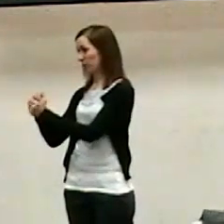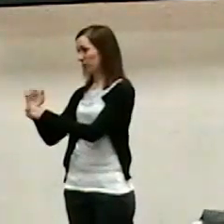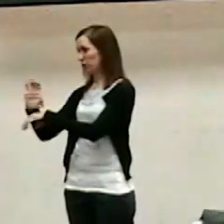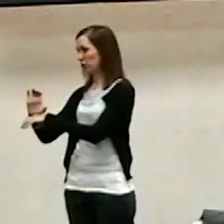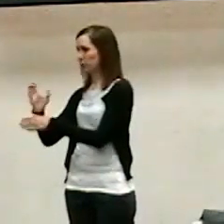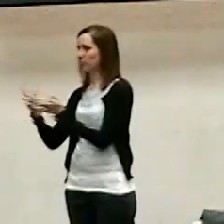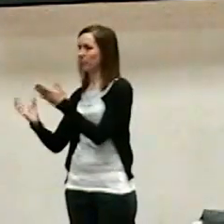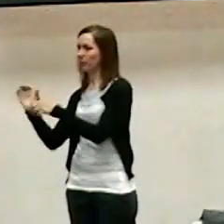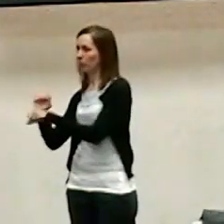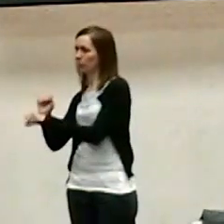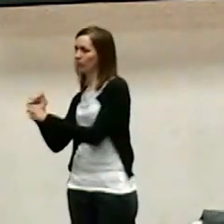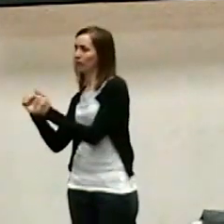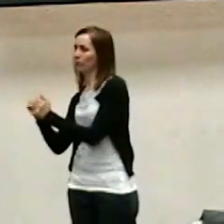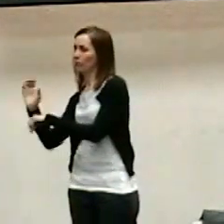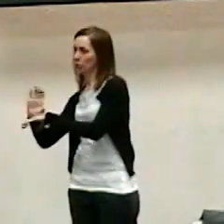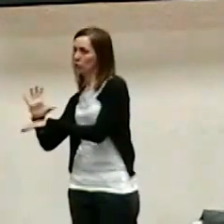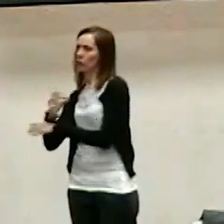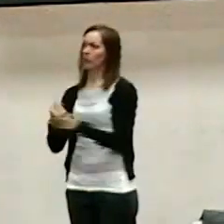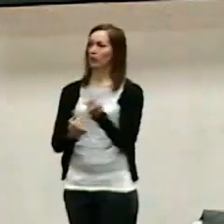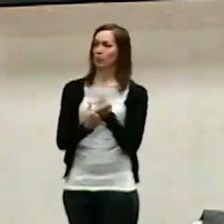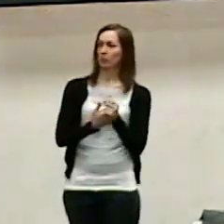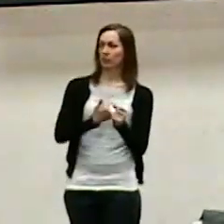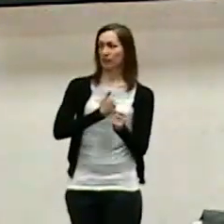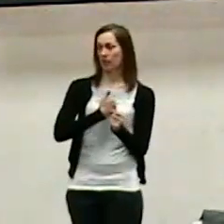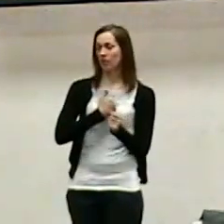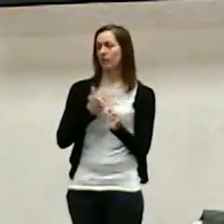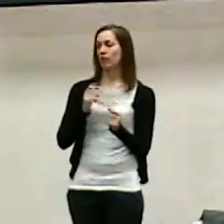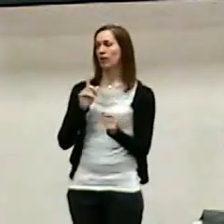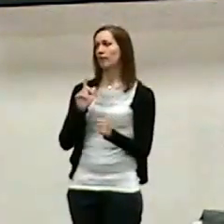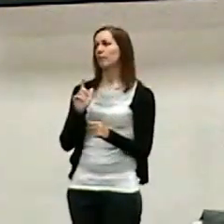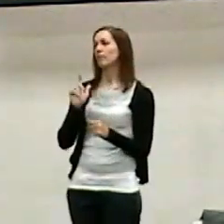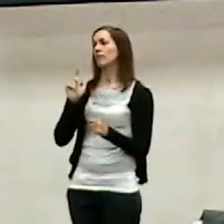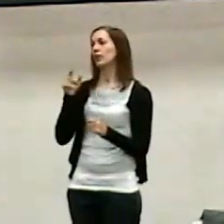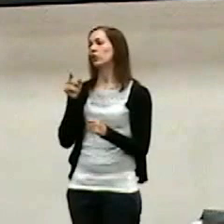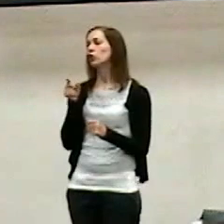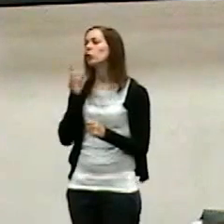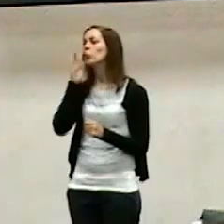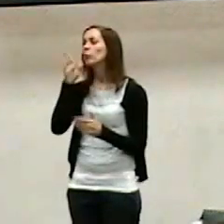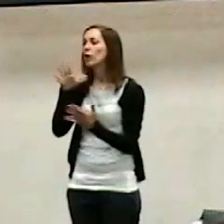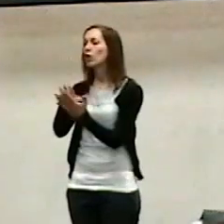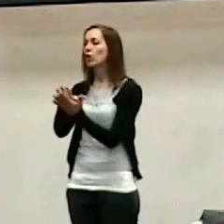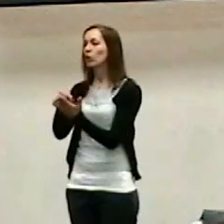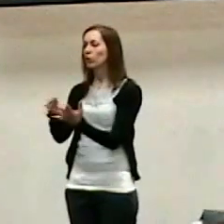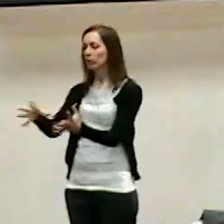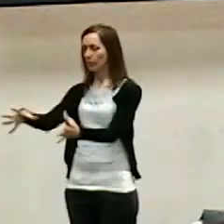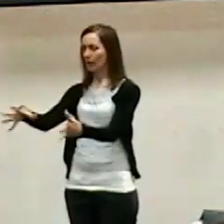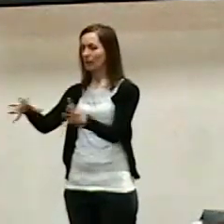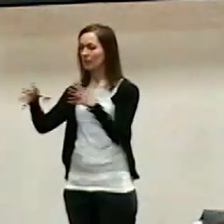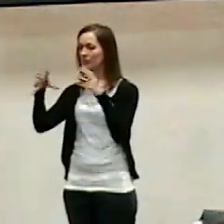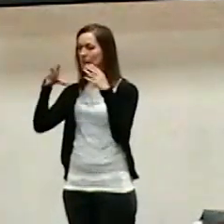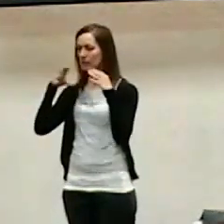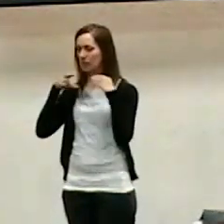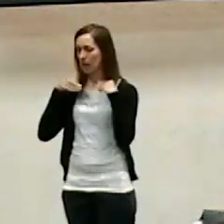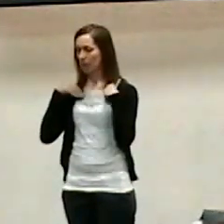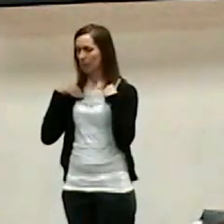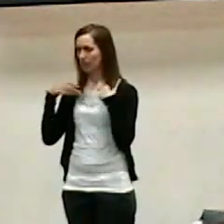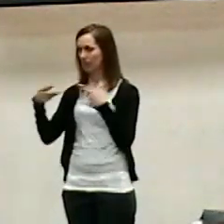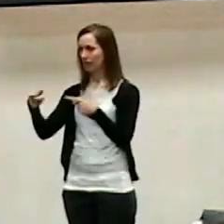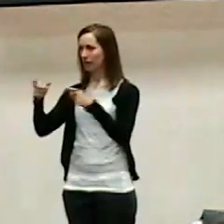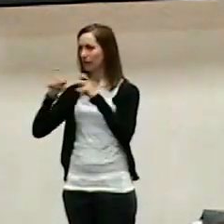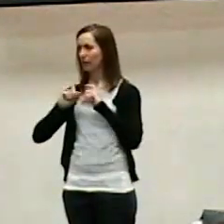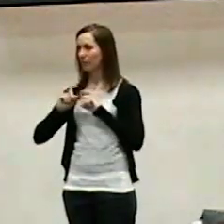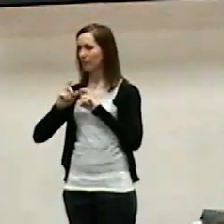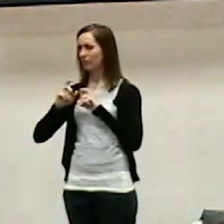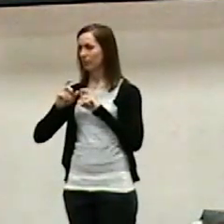career ministry, we will learn eventually to accept the gift that comes with being a part of the body.